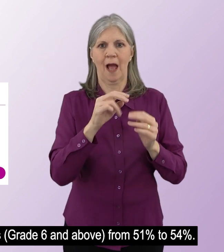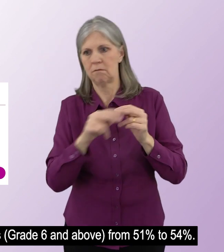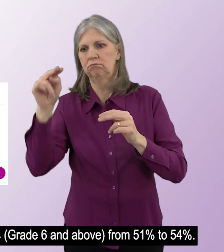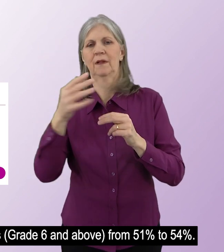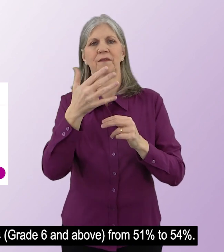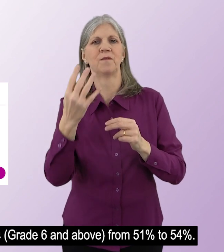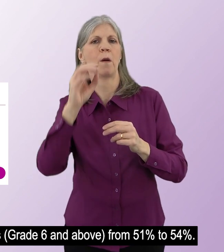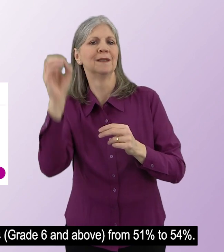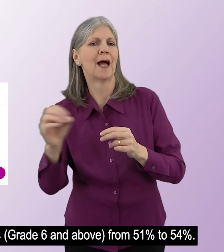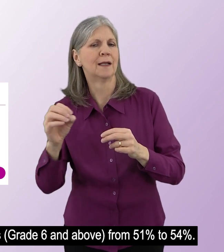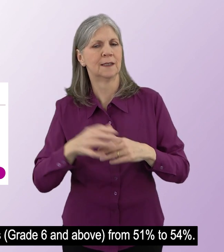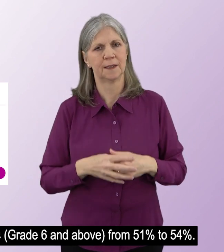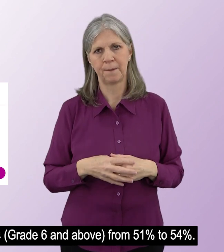to 54%.